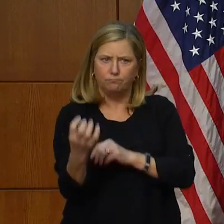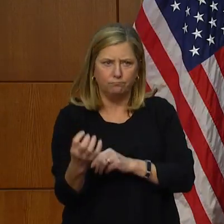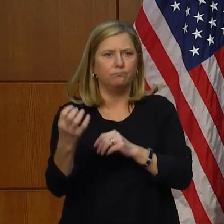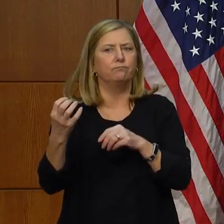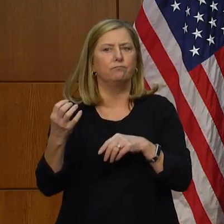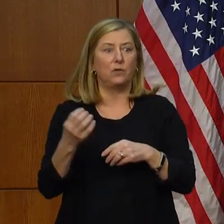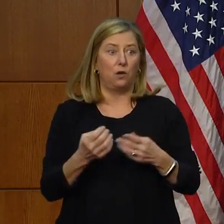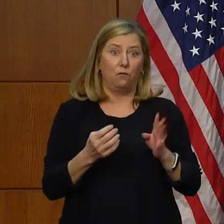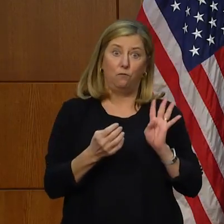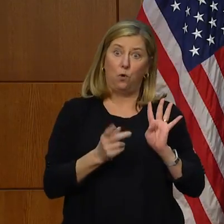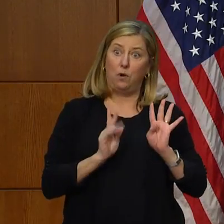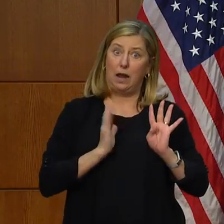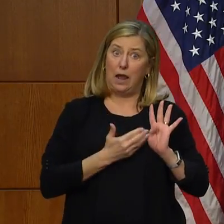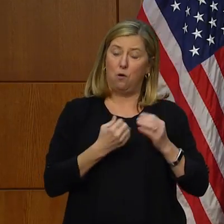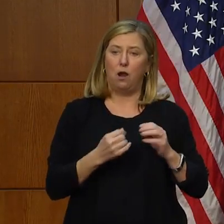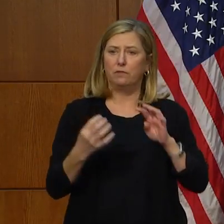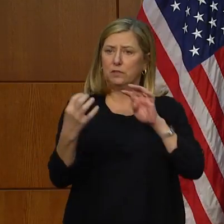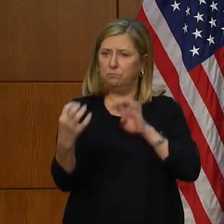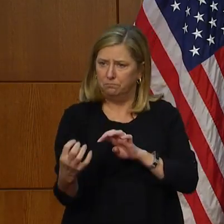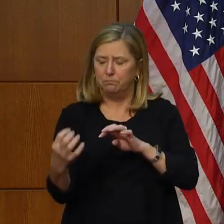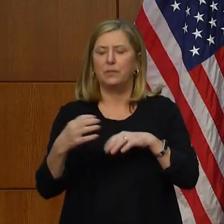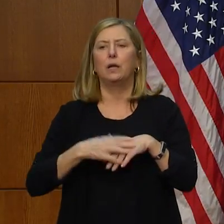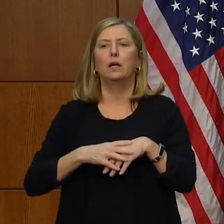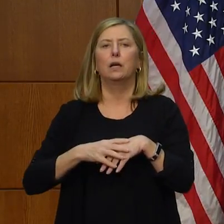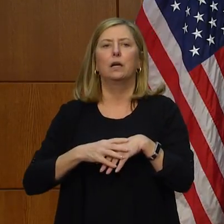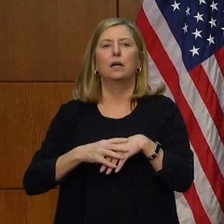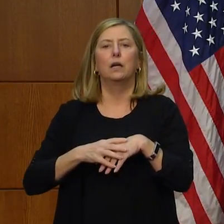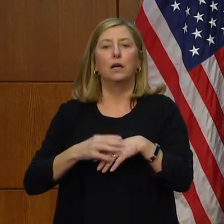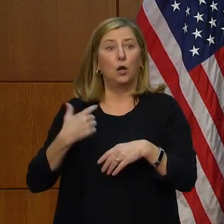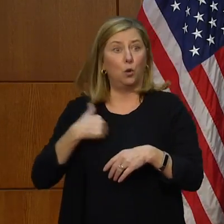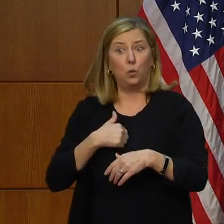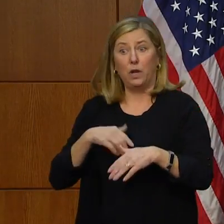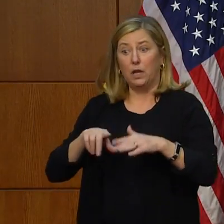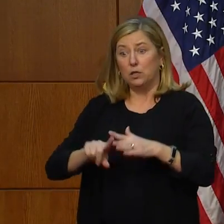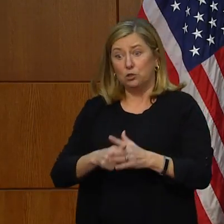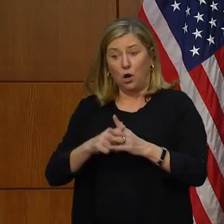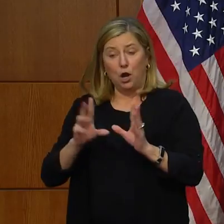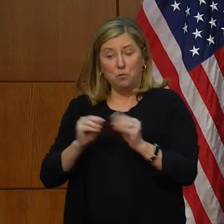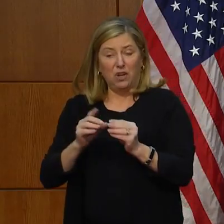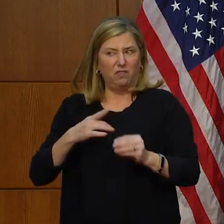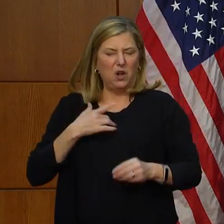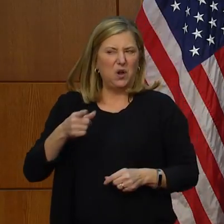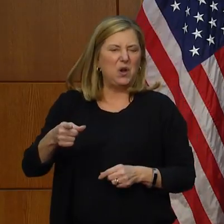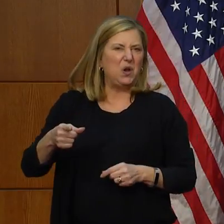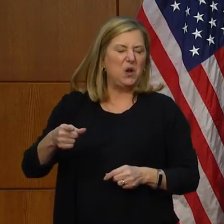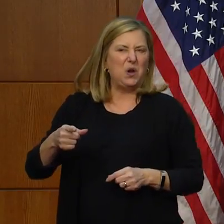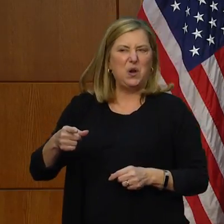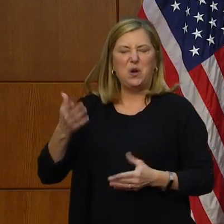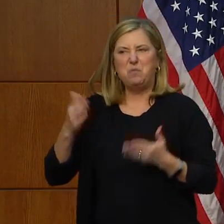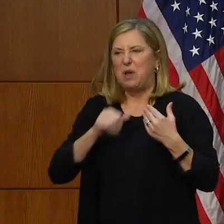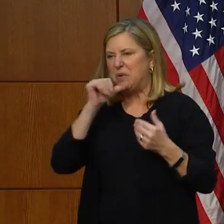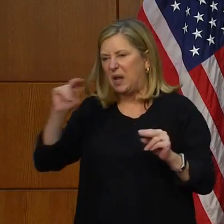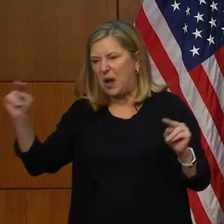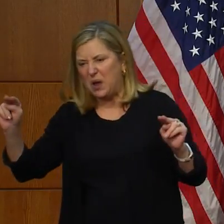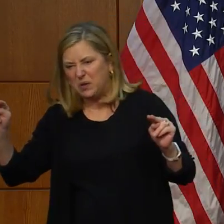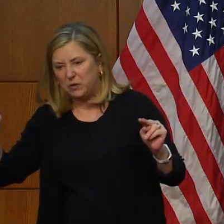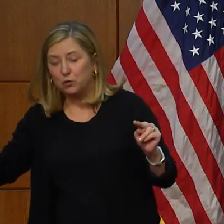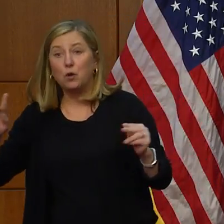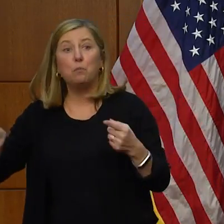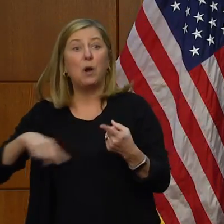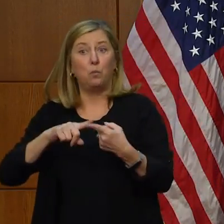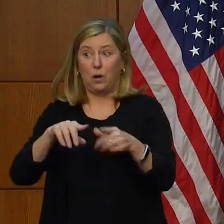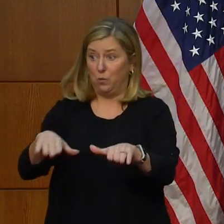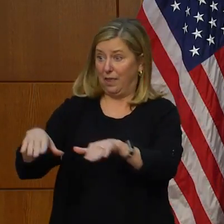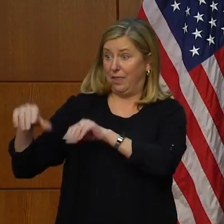individuals from our office that met. We went into that meeting thinking that there was bias and there was lack of objectivity. We left that meeting knowing